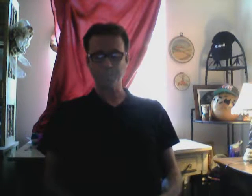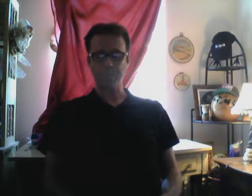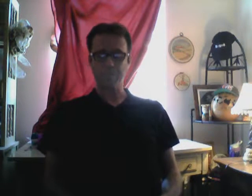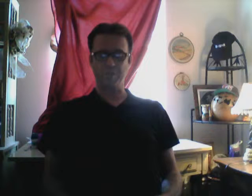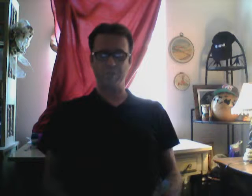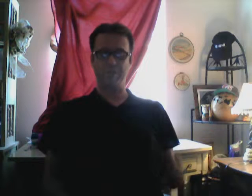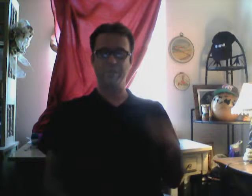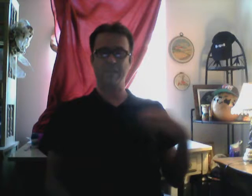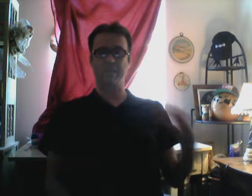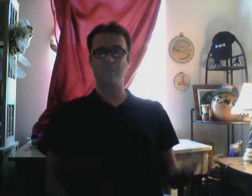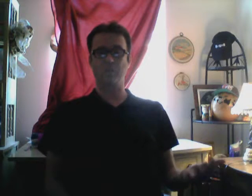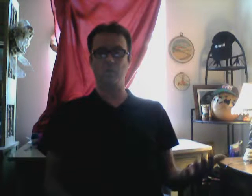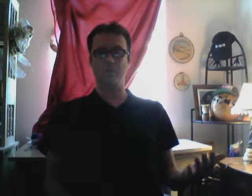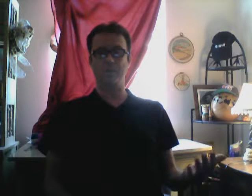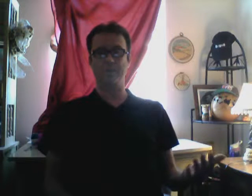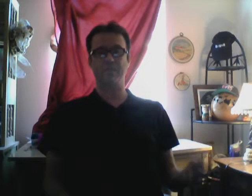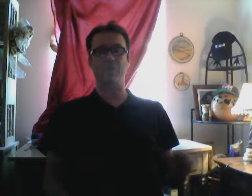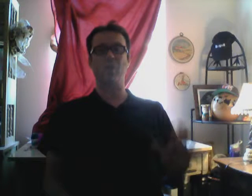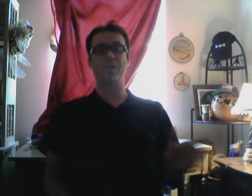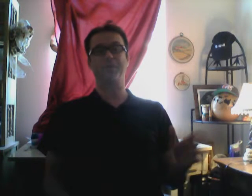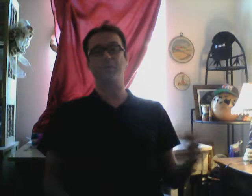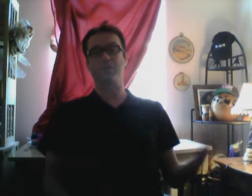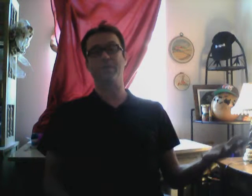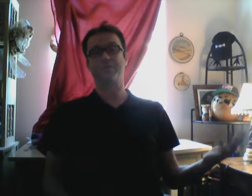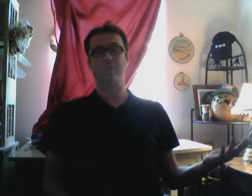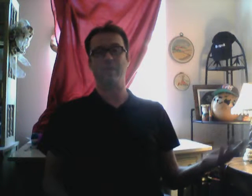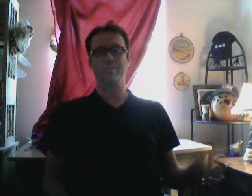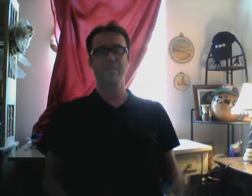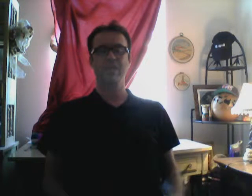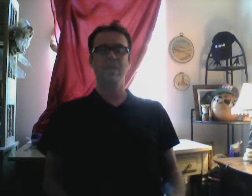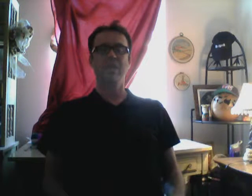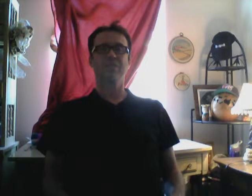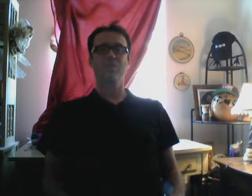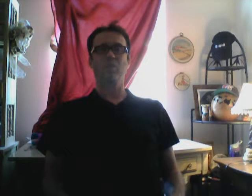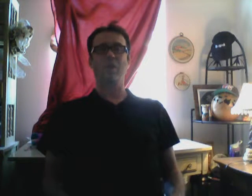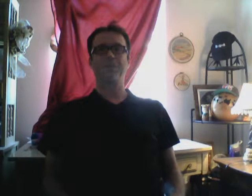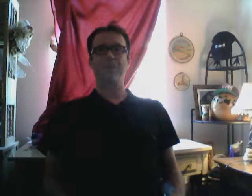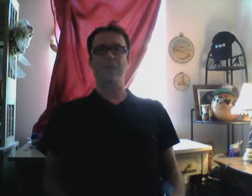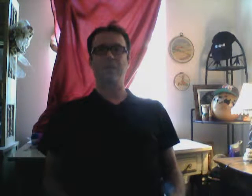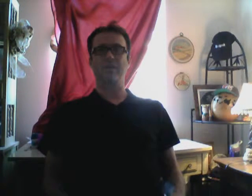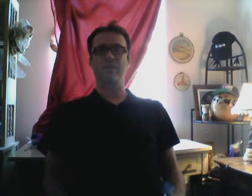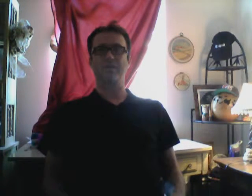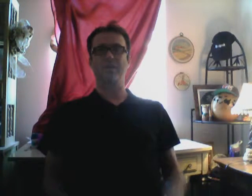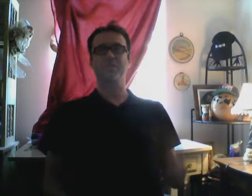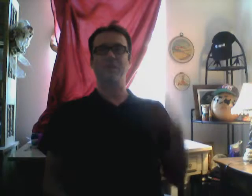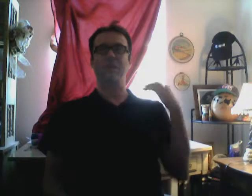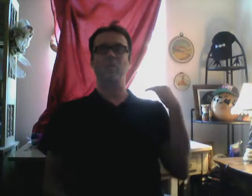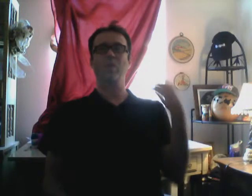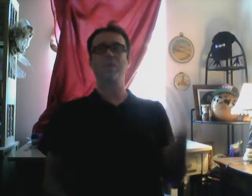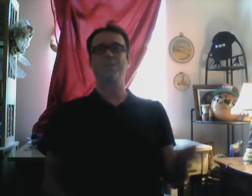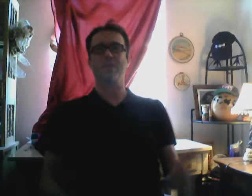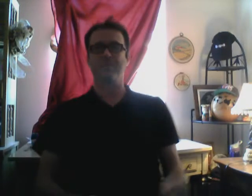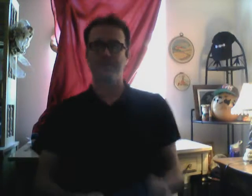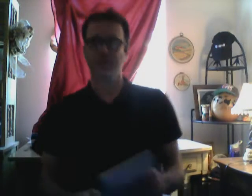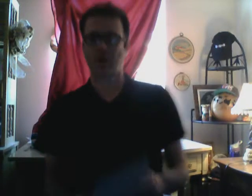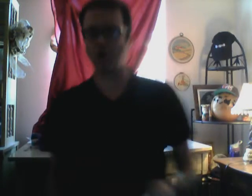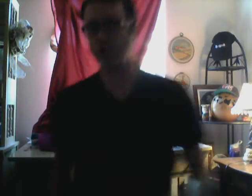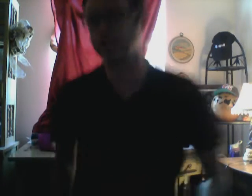So yeah. They got the cajoled. Guilty. The wealthy. Really screwed up. So the wealthy. Are now guilty. So now the wealthy. Are going to be